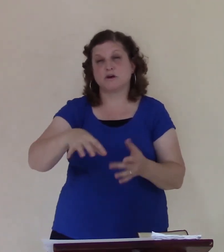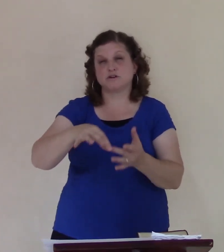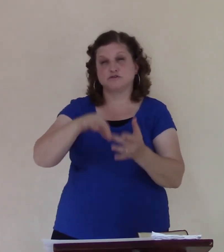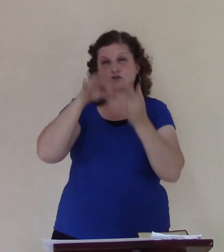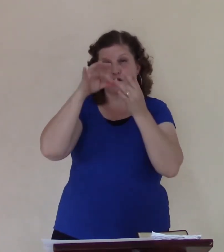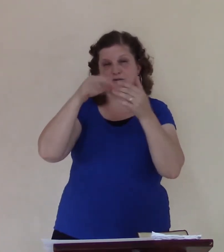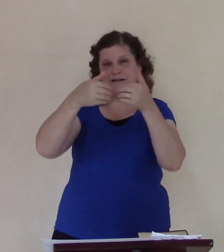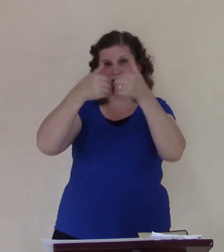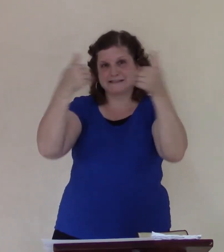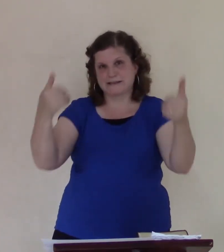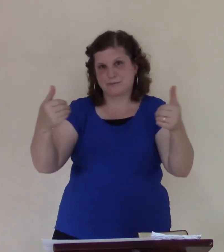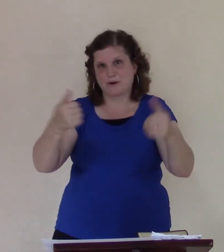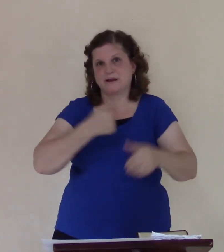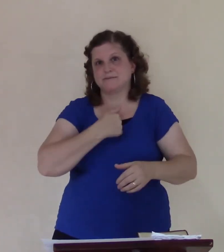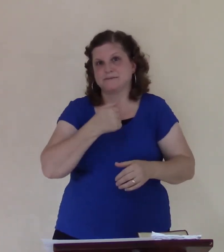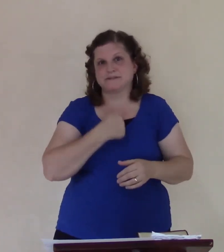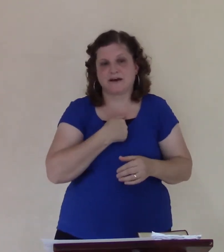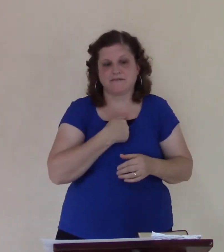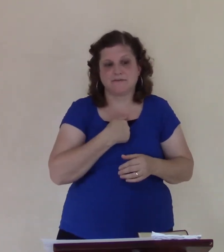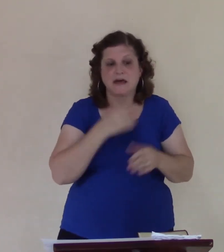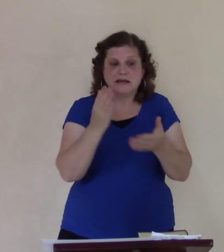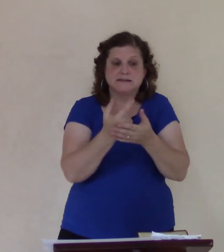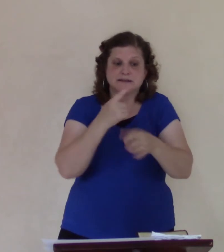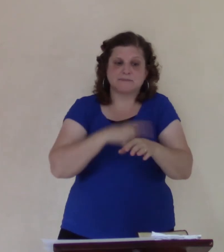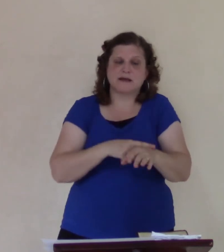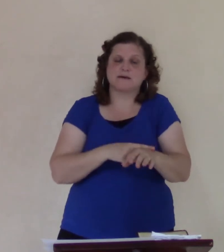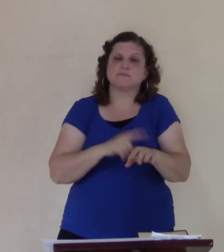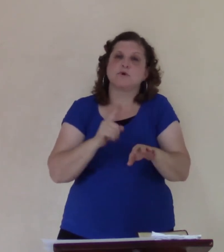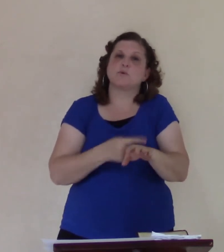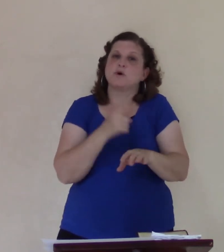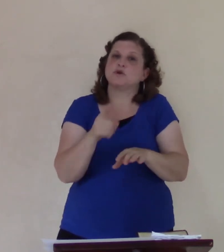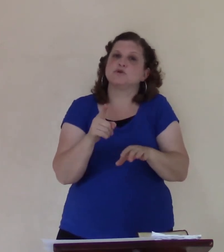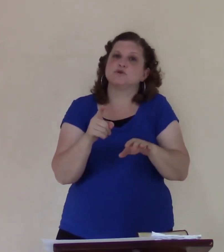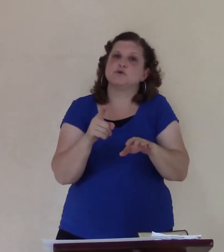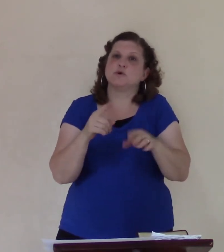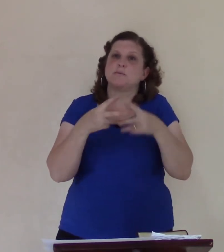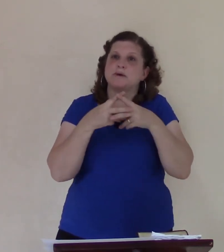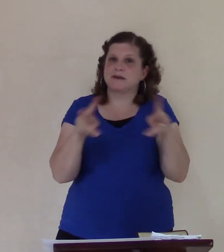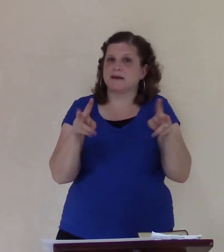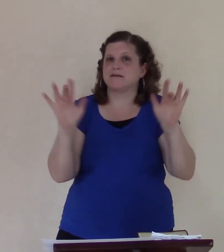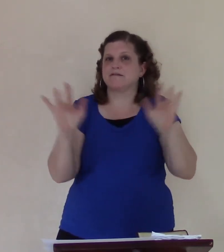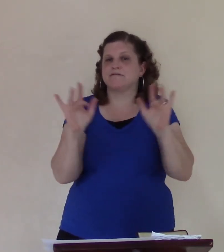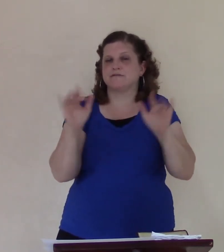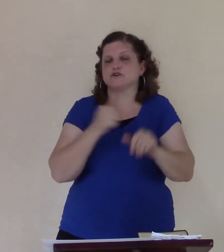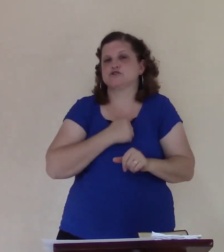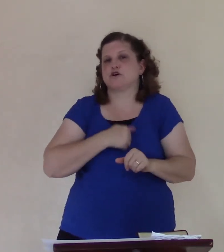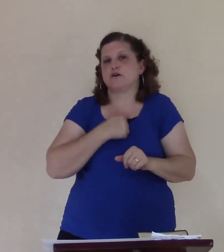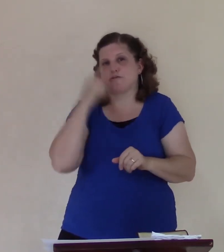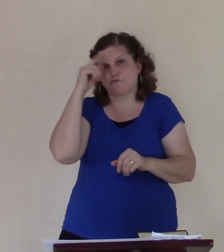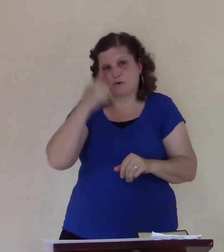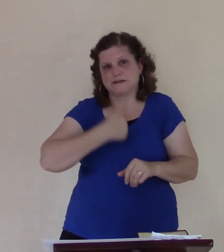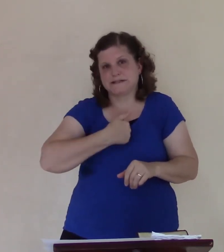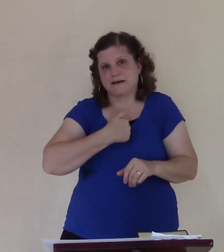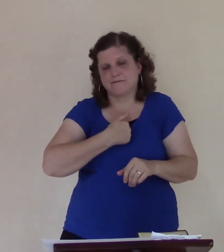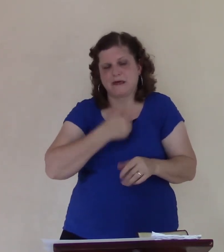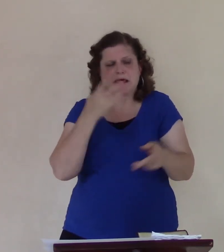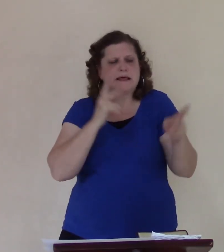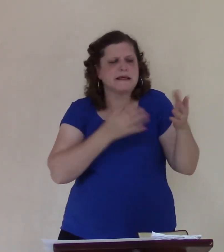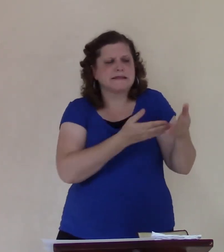Sometimes when you start feeling sorry for yourself, well, these people are persecuting you. These people don't like you. These